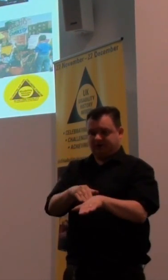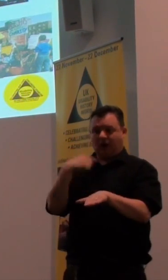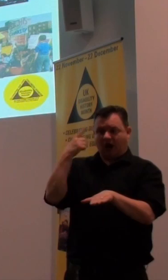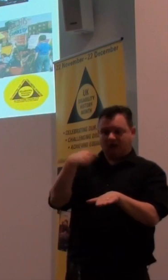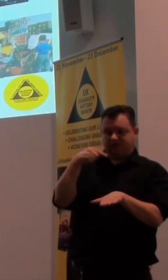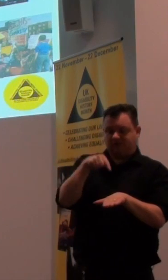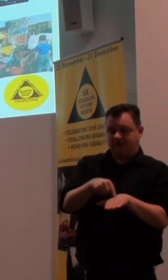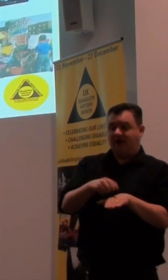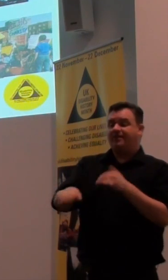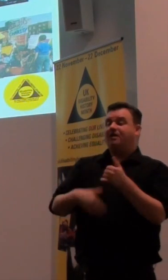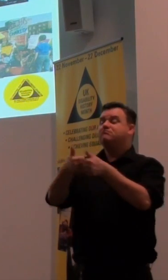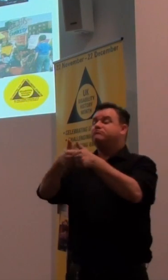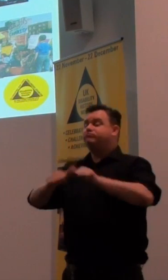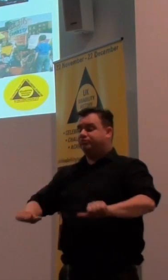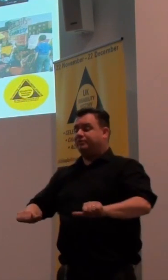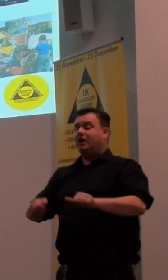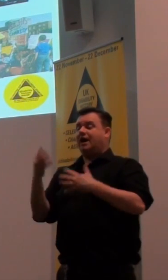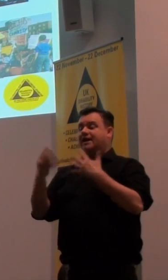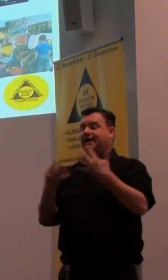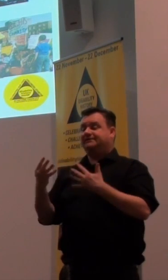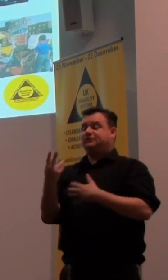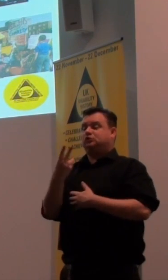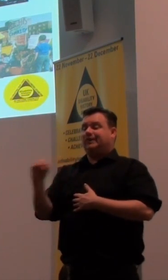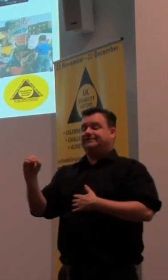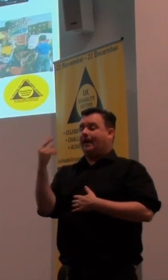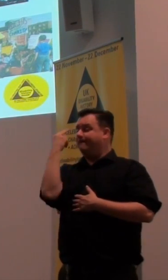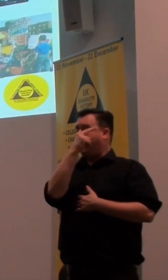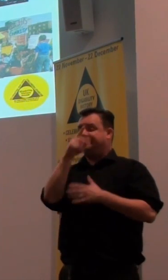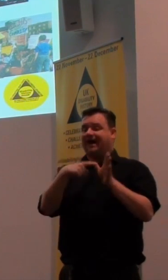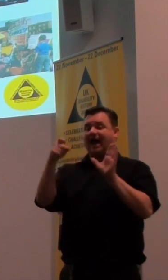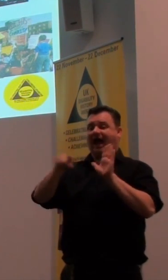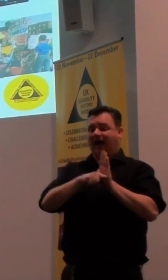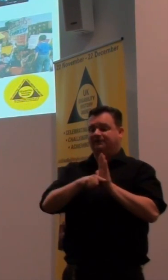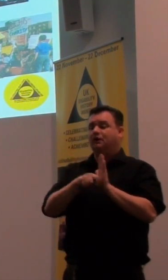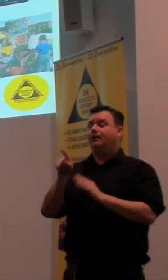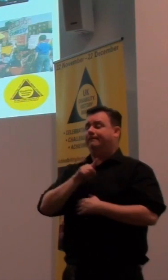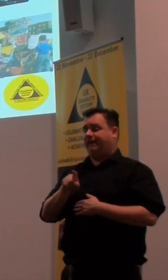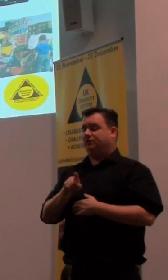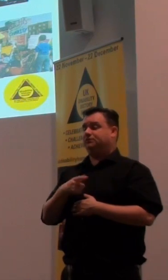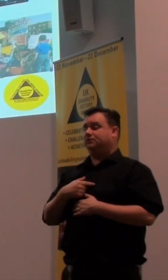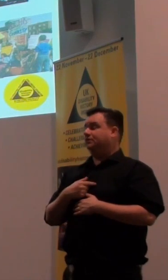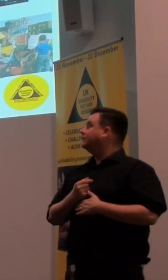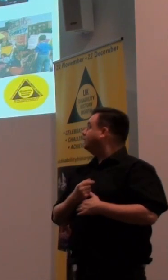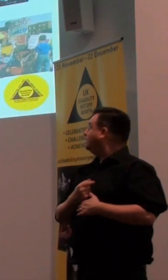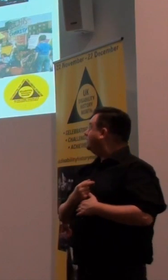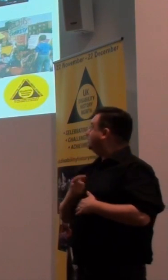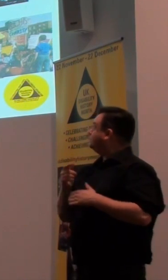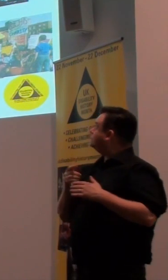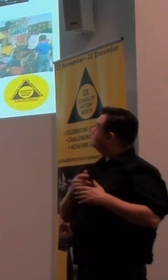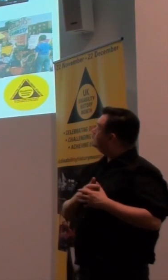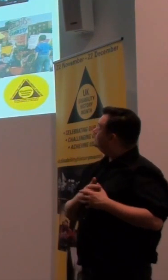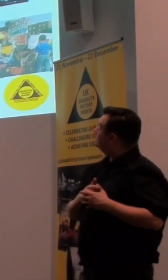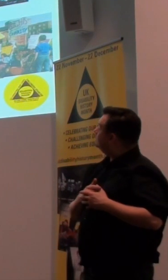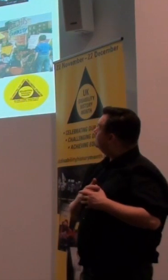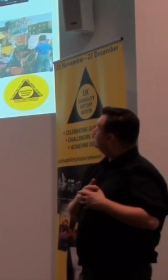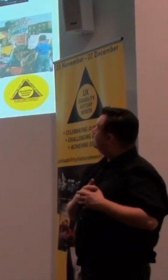and indeed in the end they did get the 1920 Blind Act, but, just to show they were outside their place